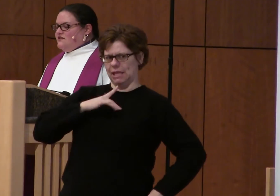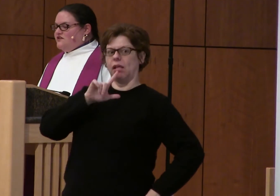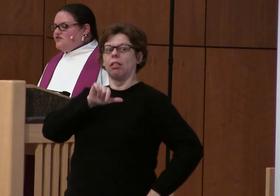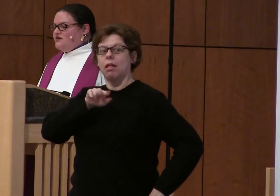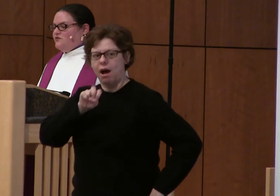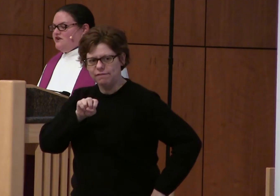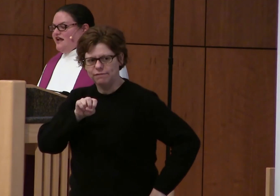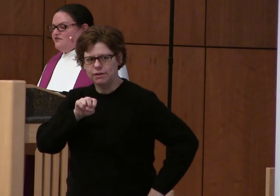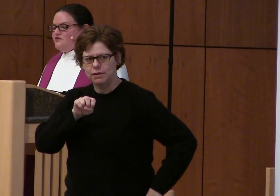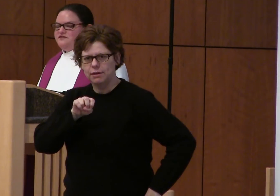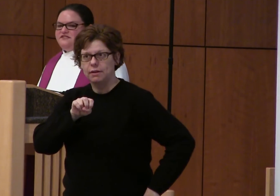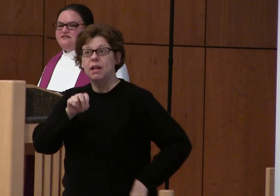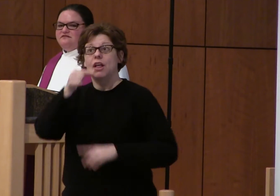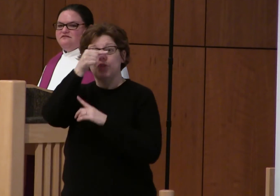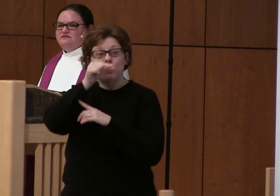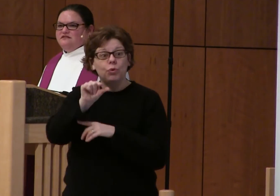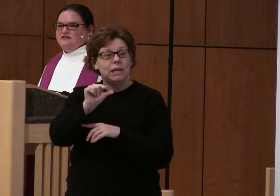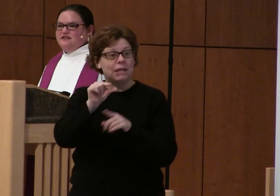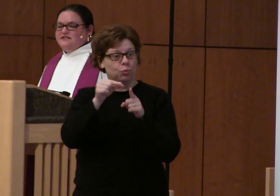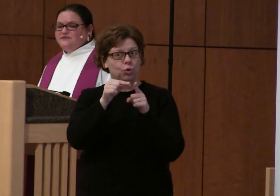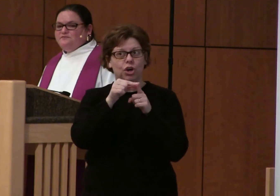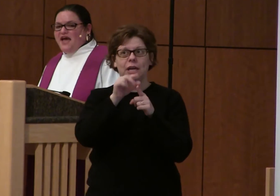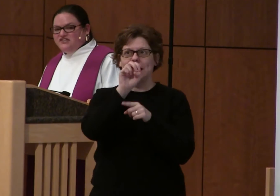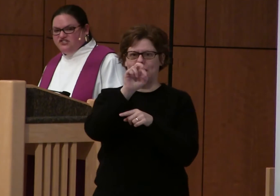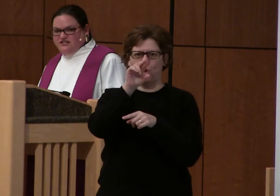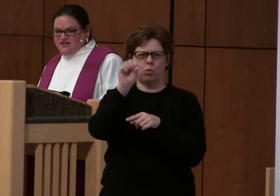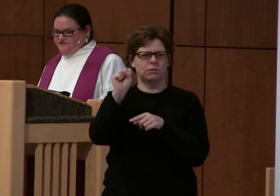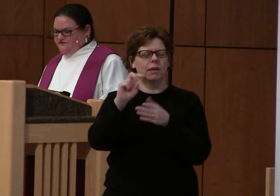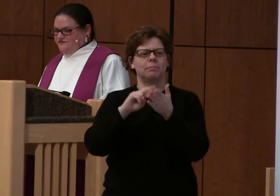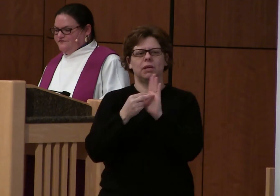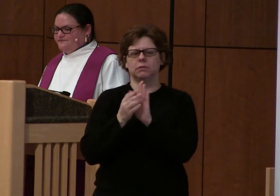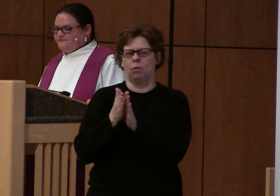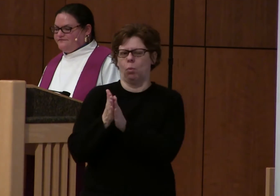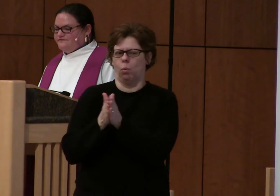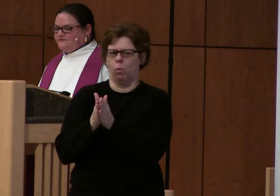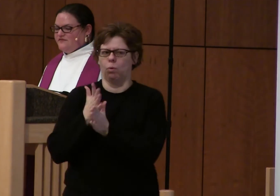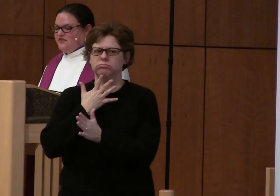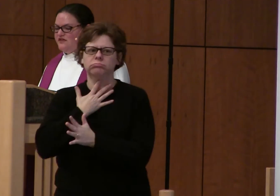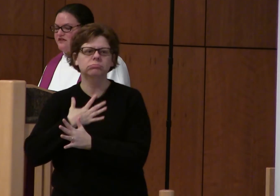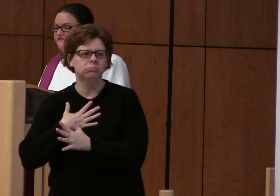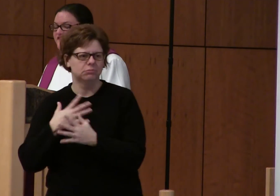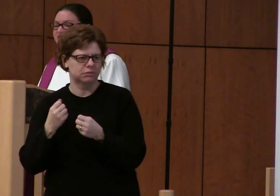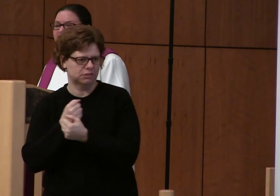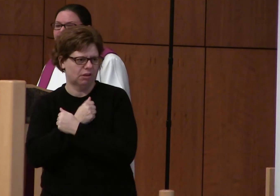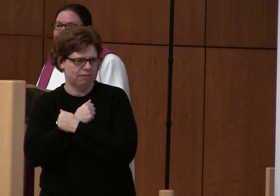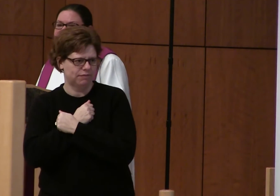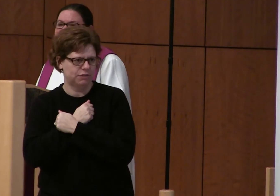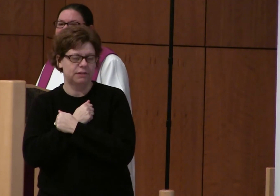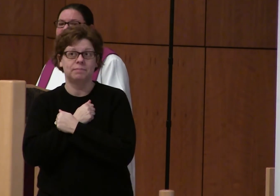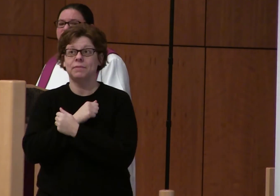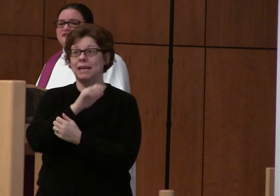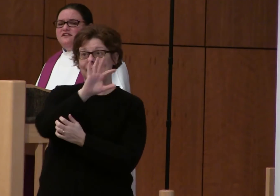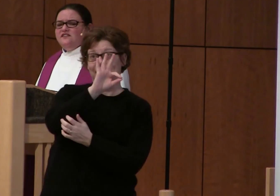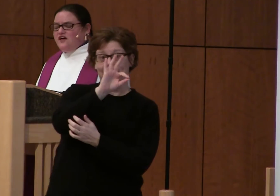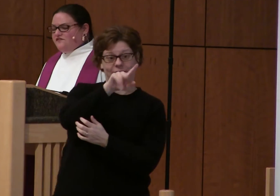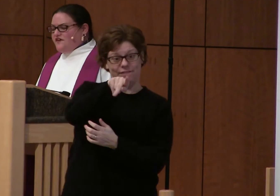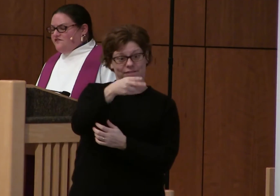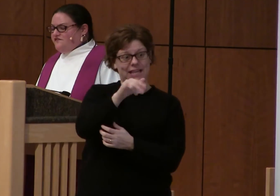The Greek word eros is a passionate love. Philio is